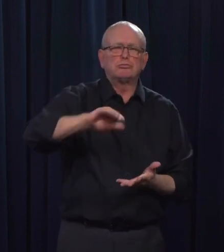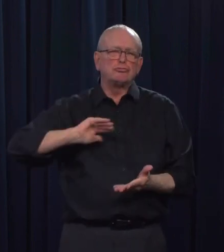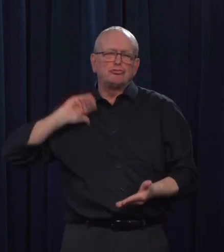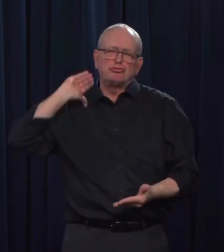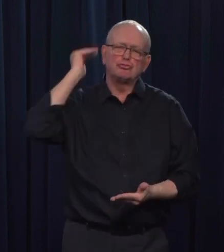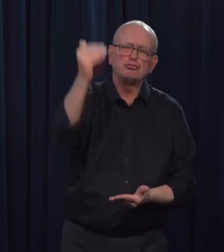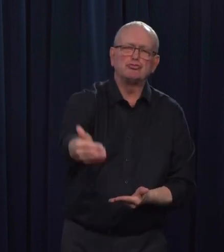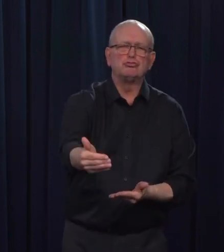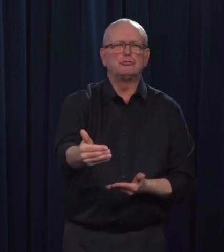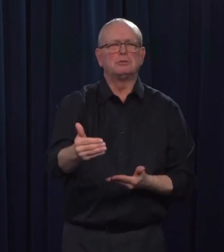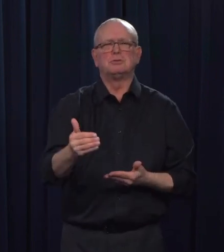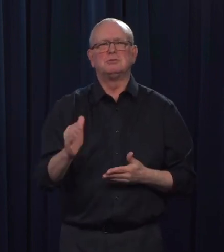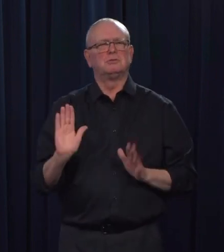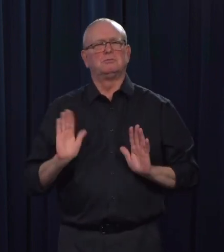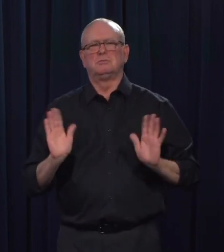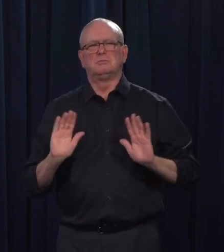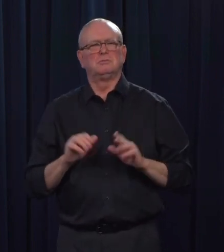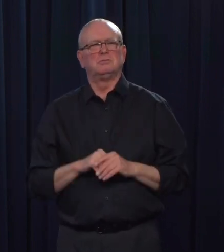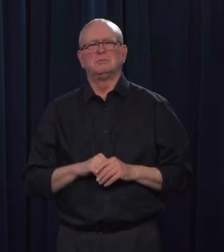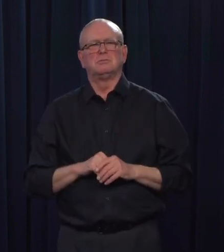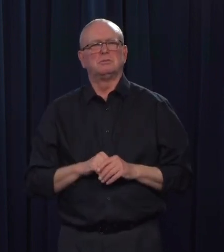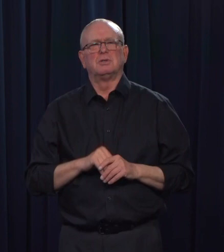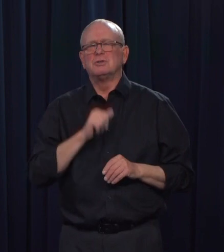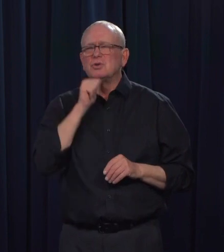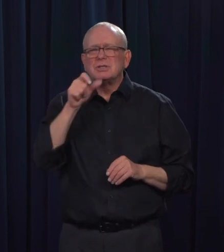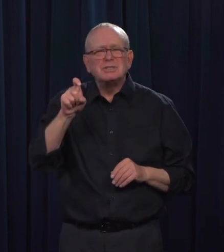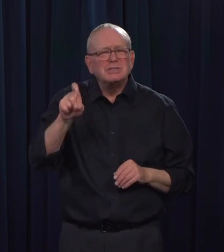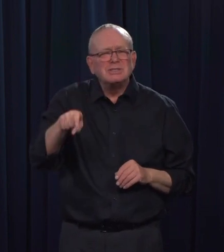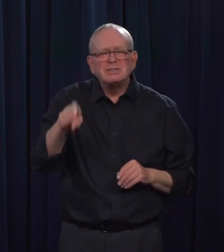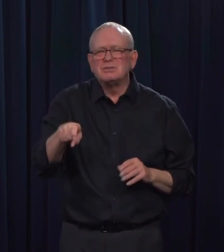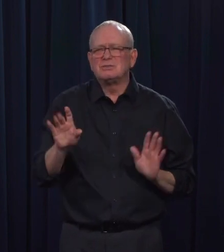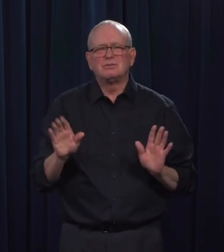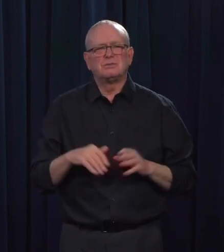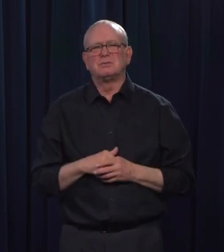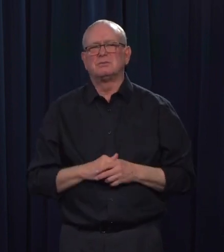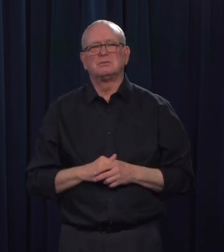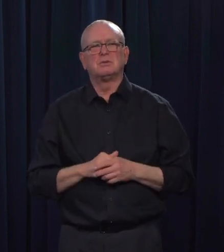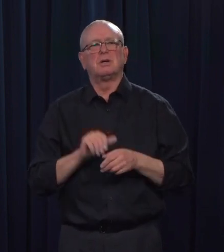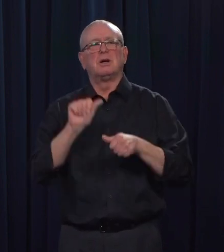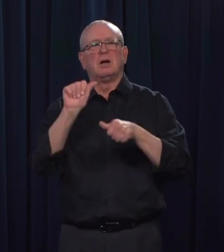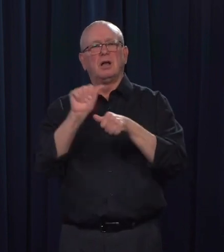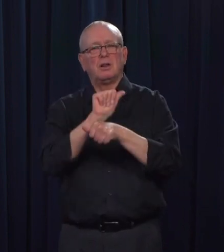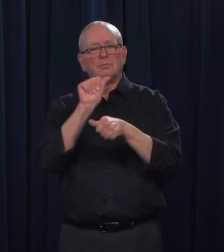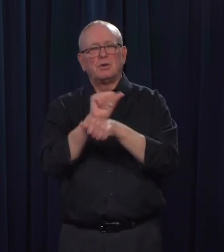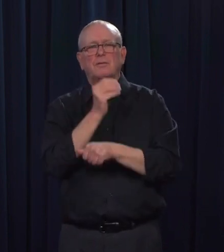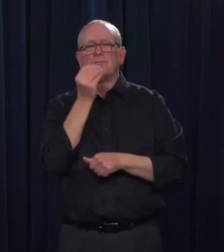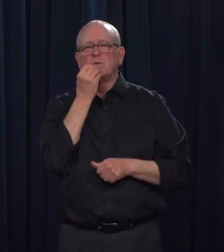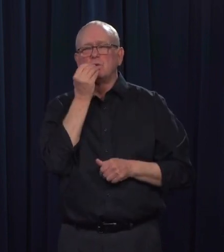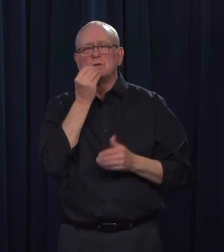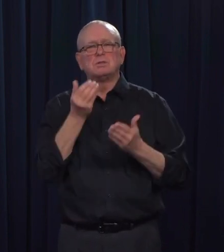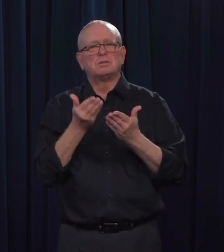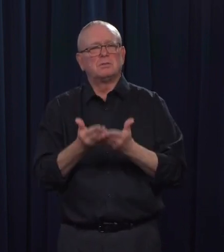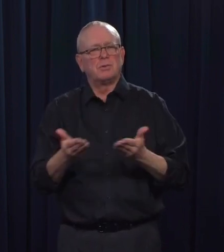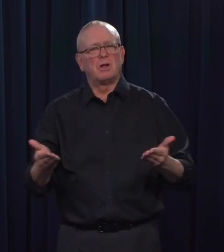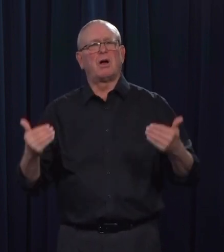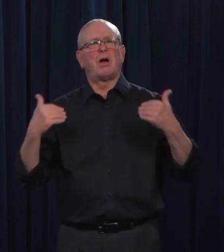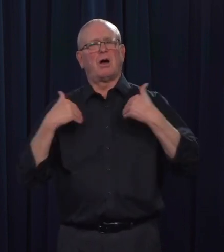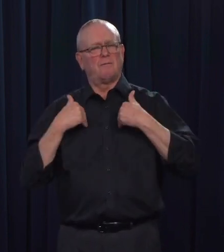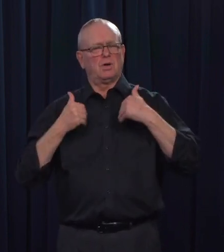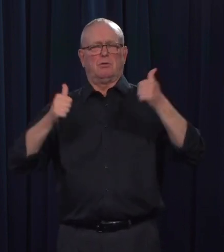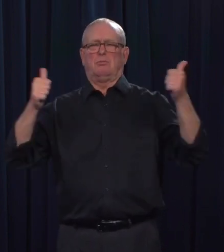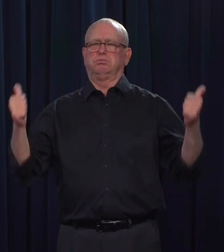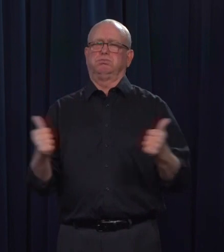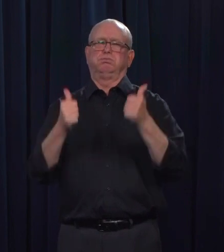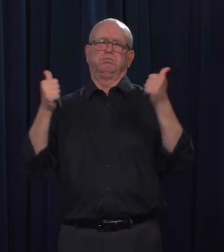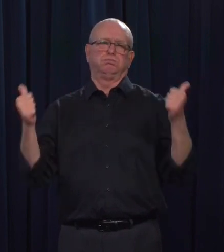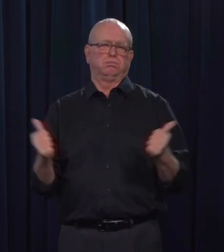on their neighbours. Alberta's food supply is and will continue to be secure. And we need to make